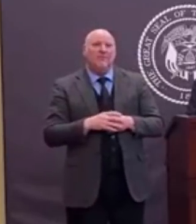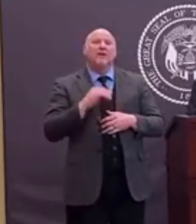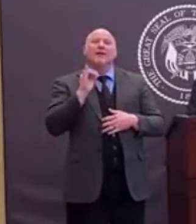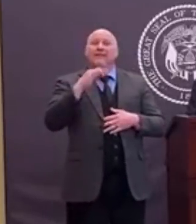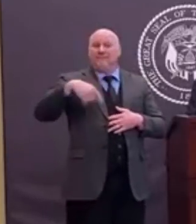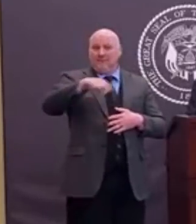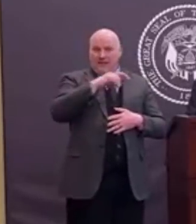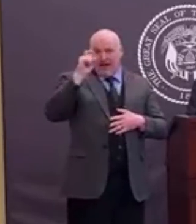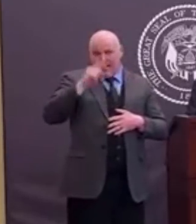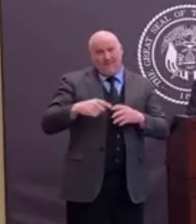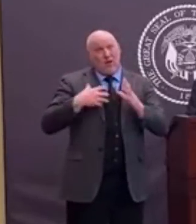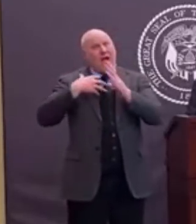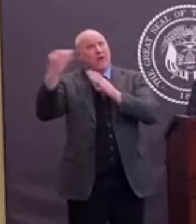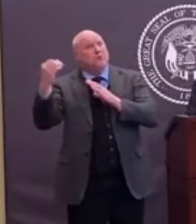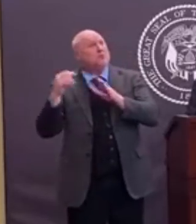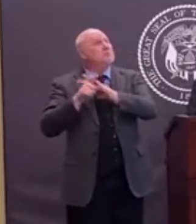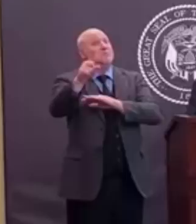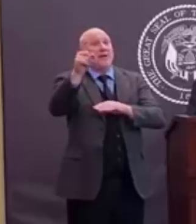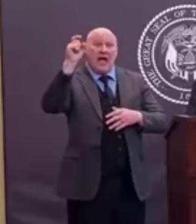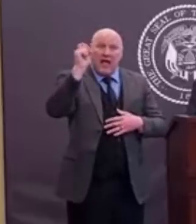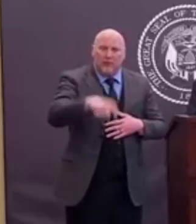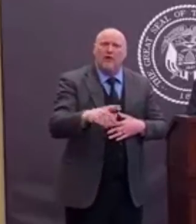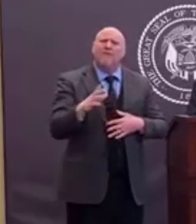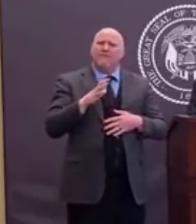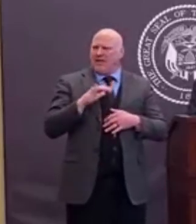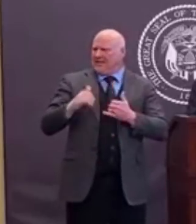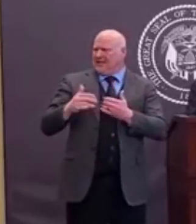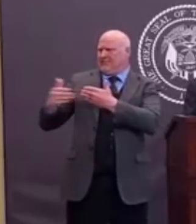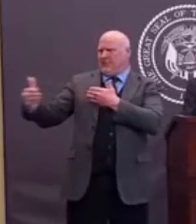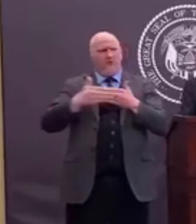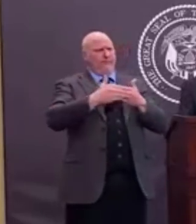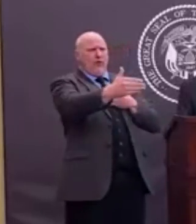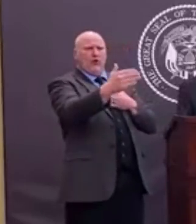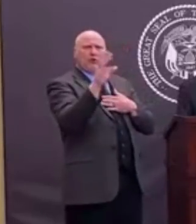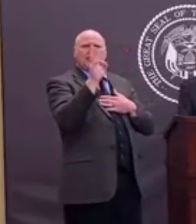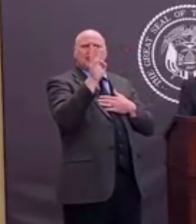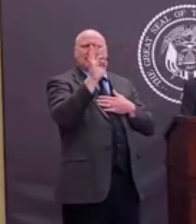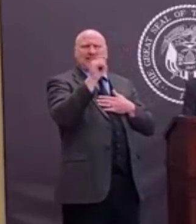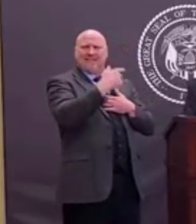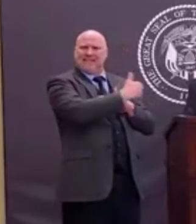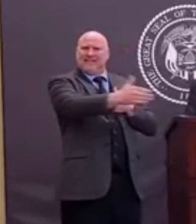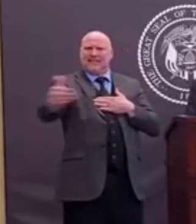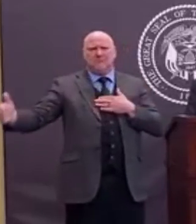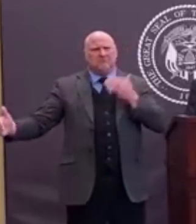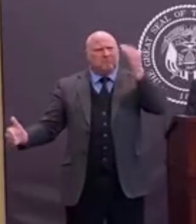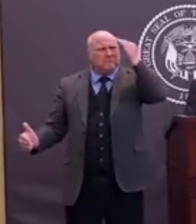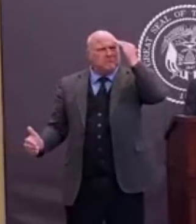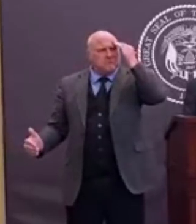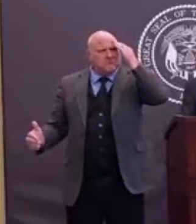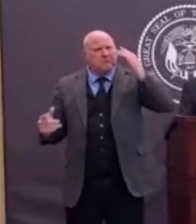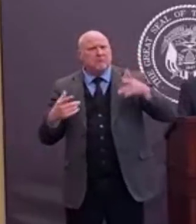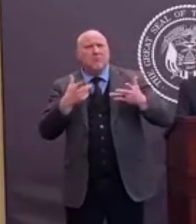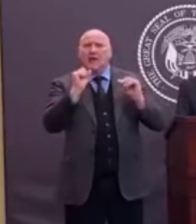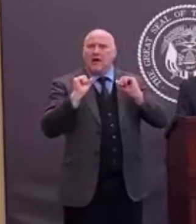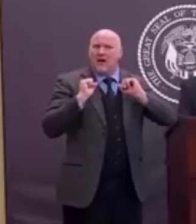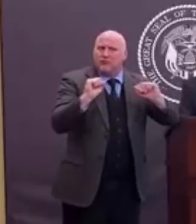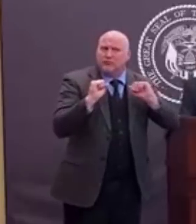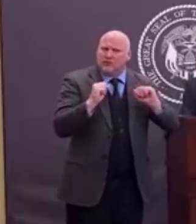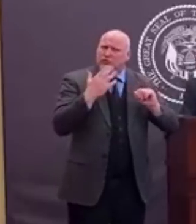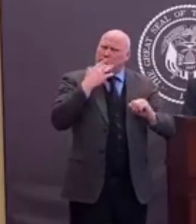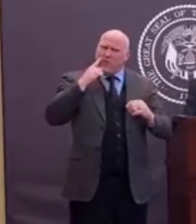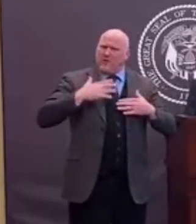all times. Again, that's part of our social distancing. If you're going to exercise, which is okay, you go out and exercise. You jog down the